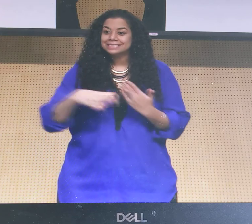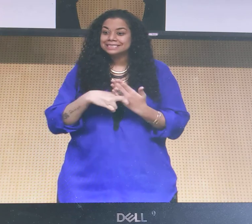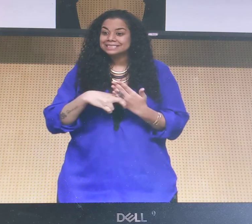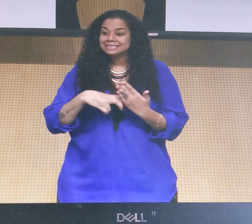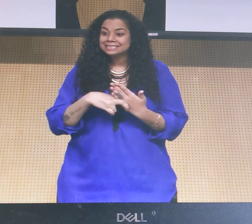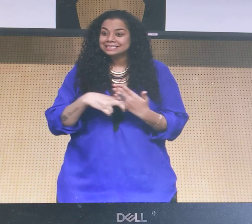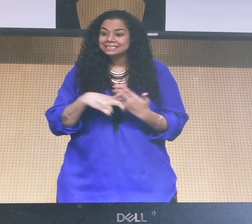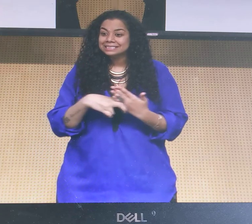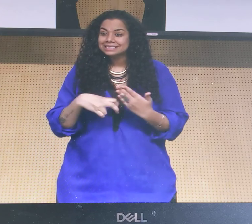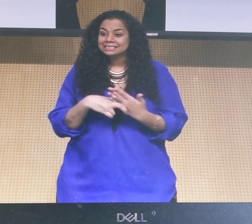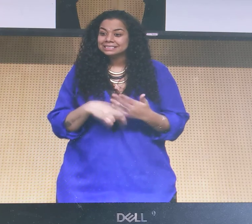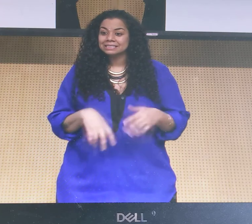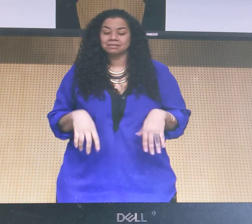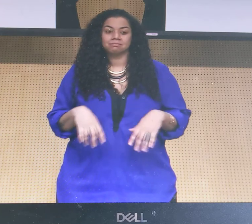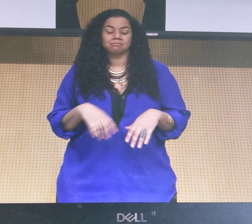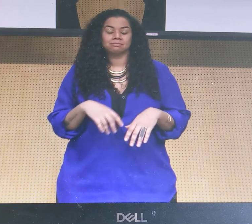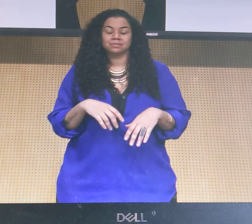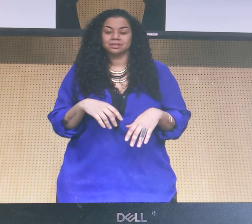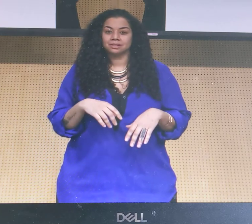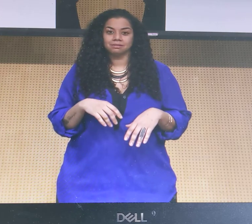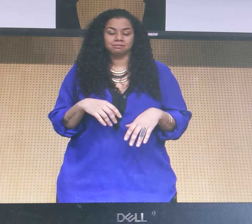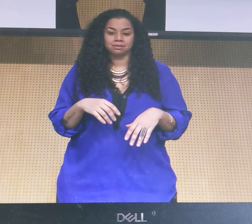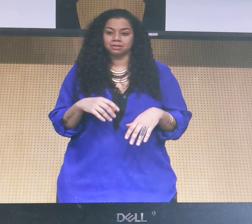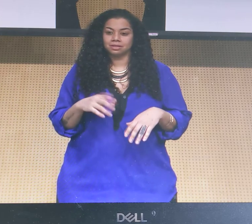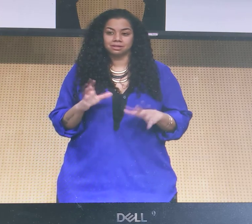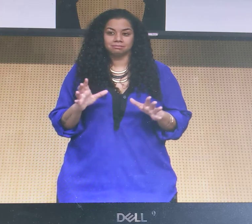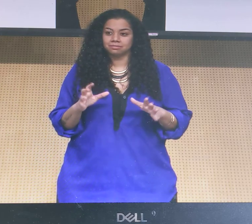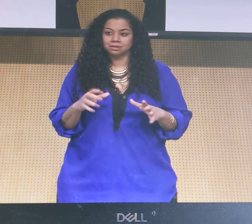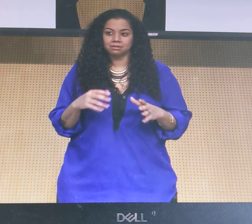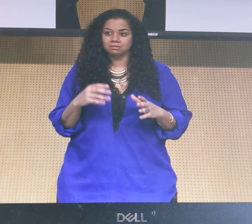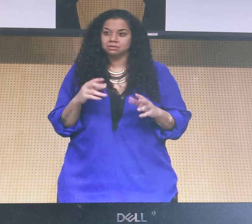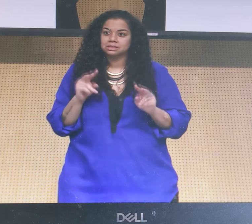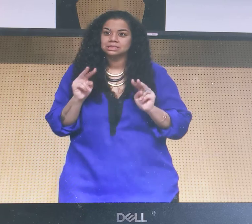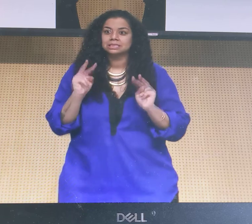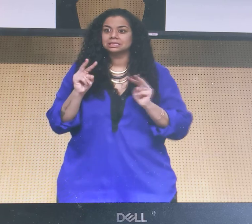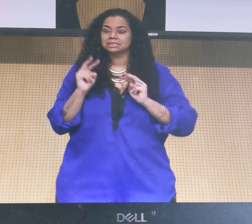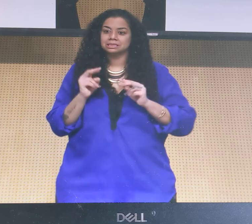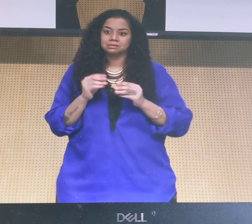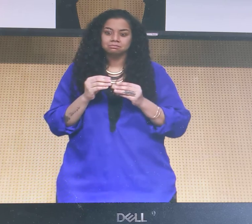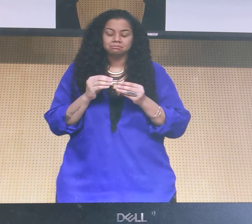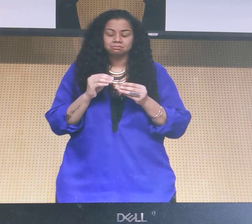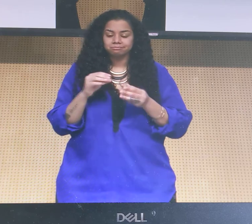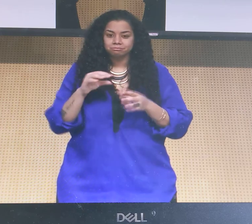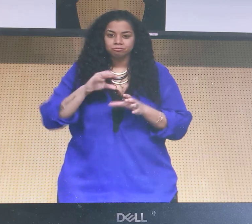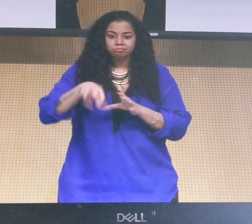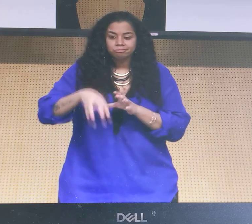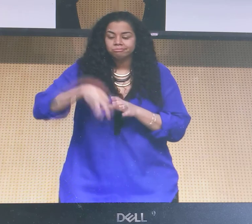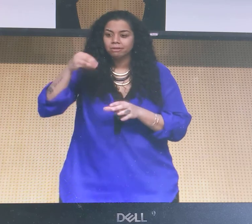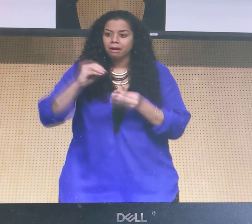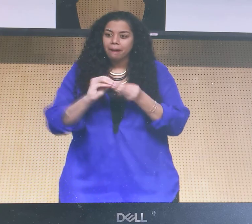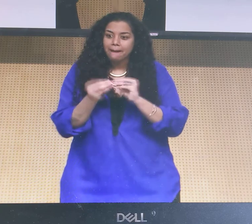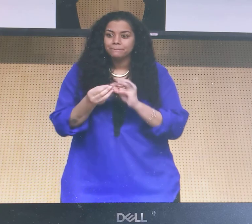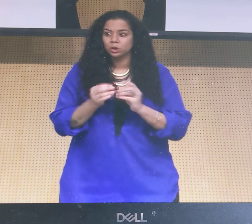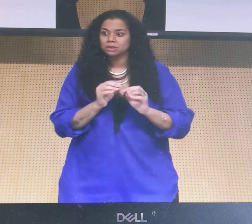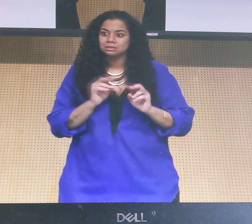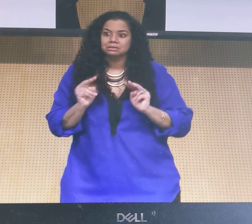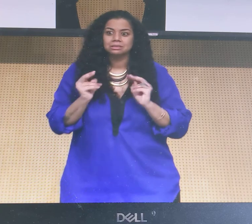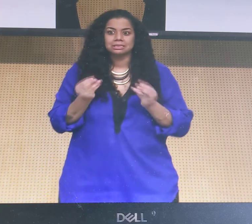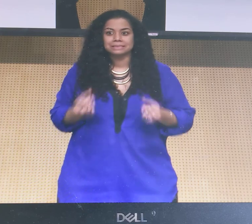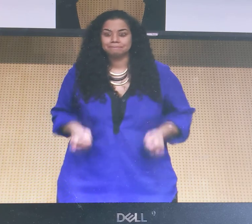It's like, you know, how people play the lottery. They'll buy a lottery ticket and, you know, wait to see what the numbers